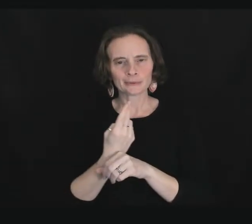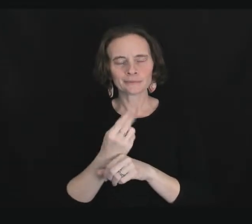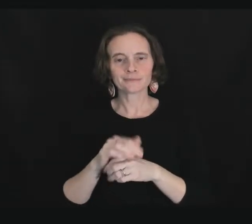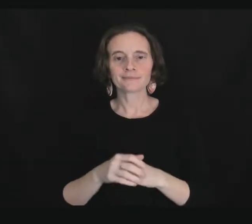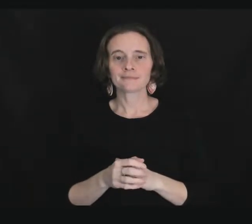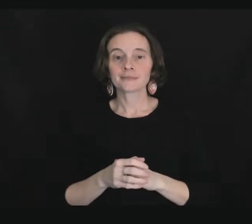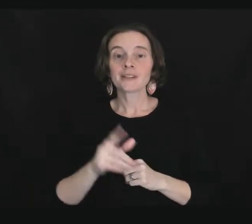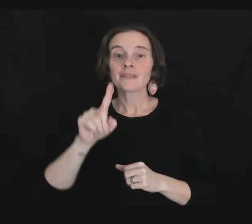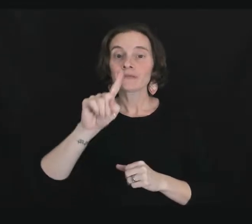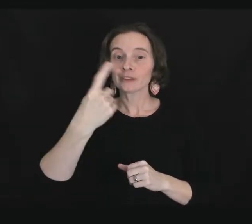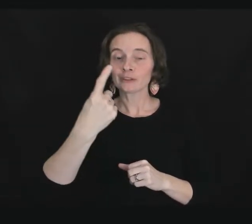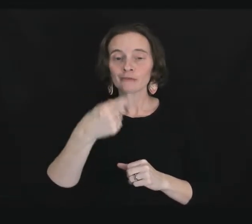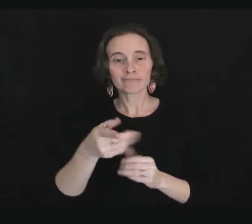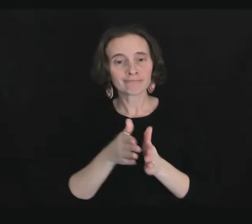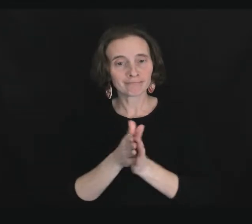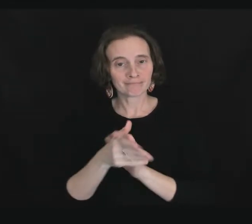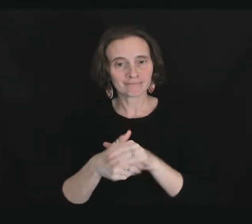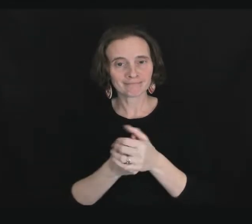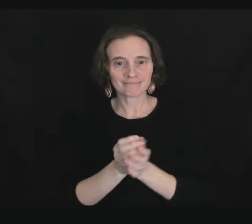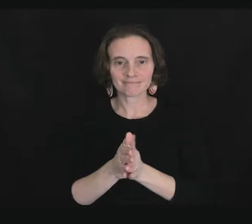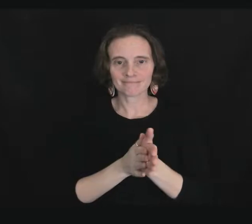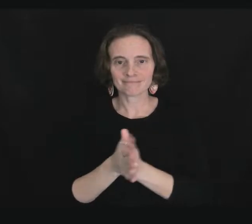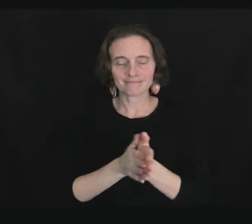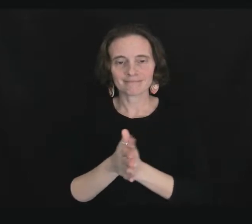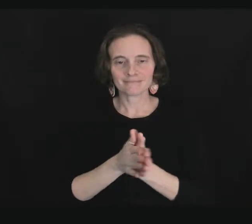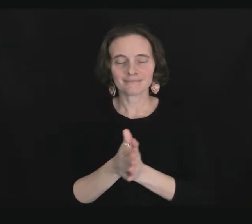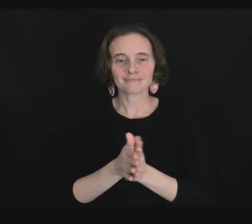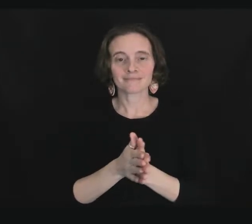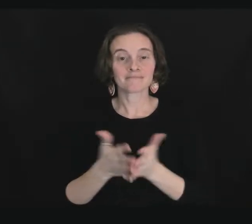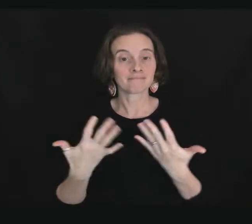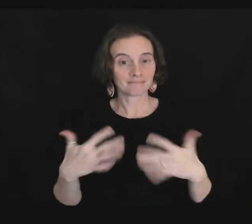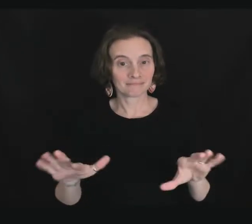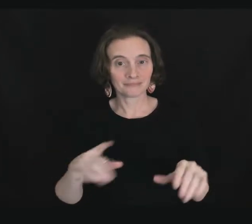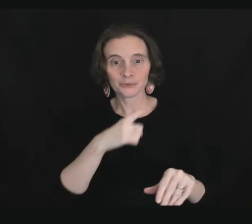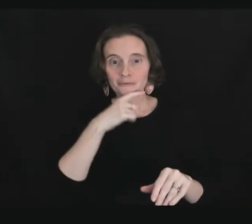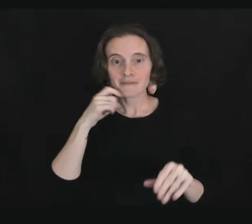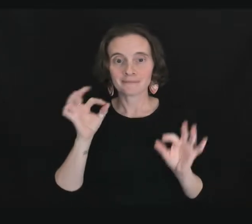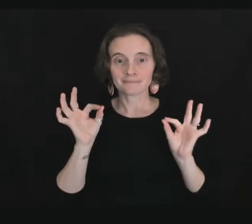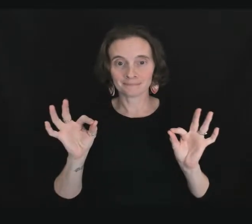Wash your hands and make sure they are dry before starting.